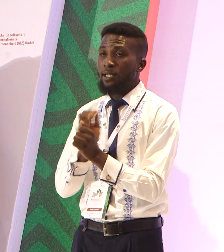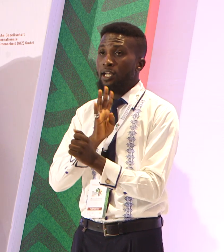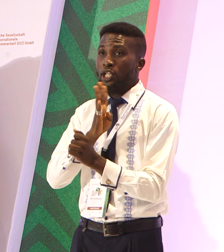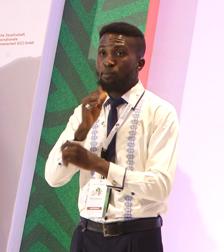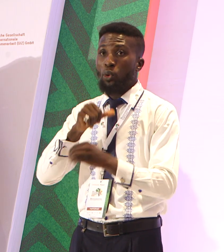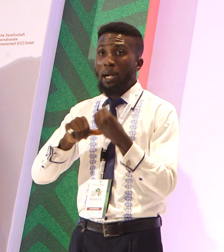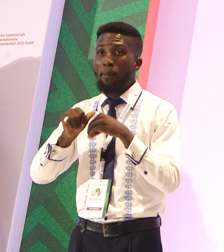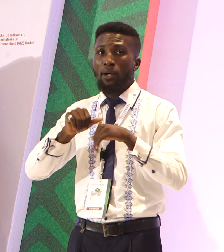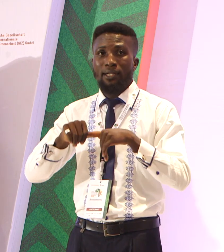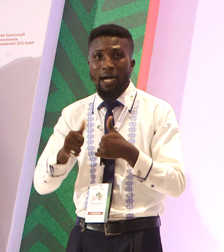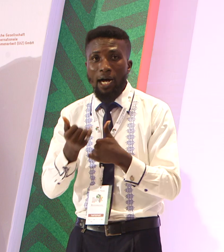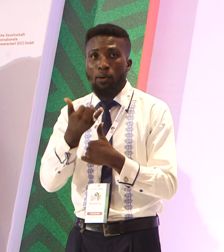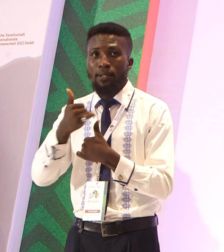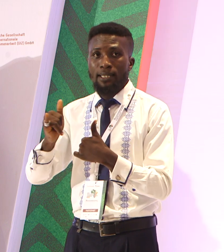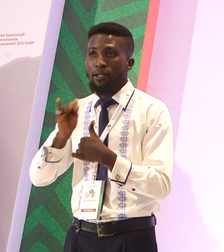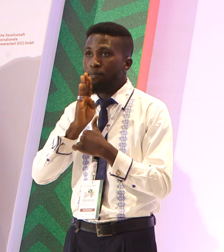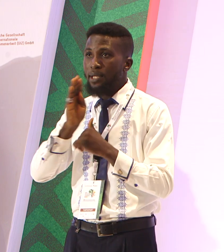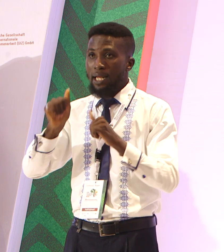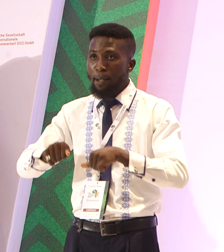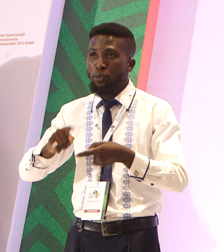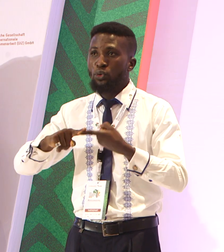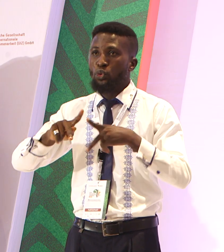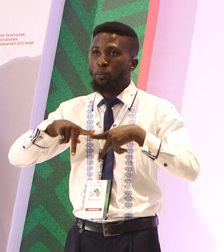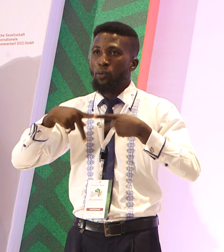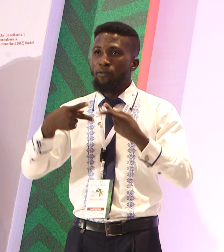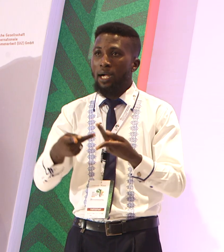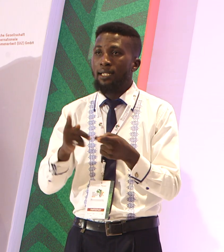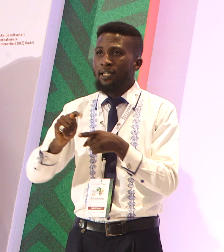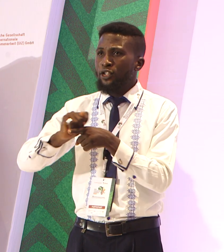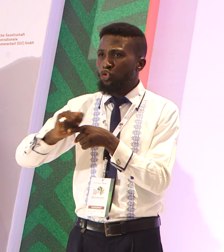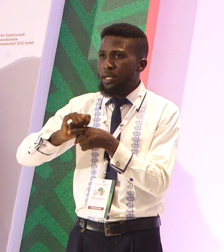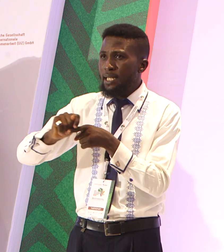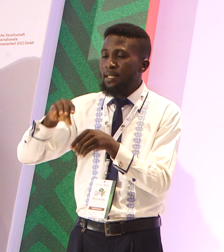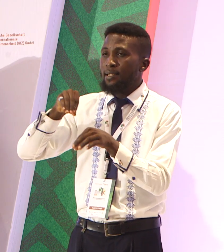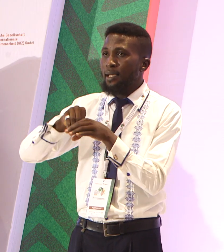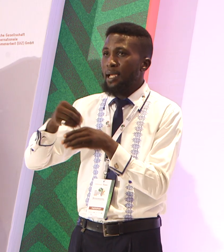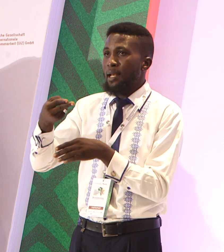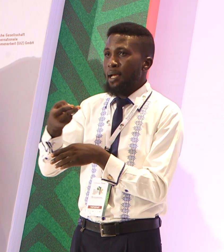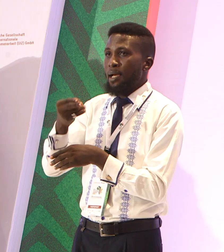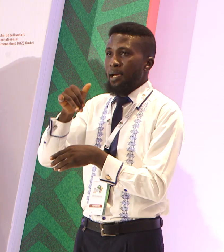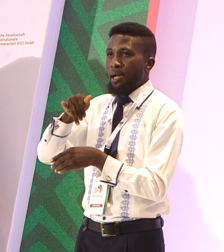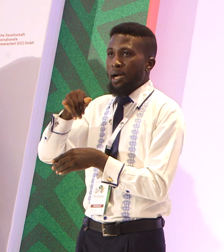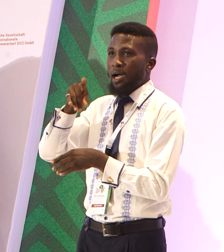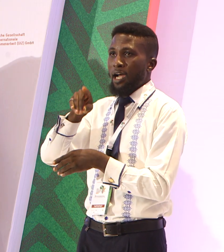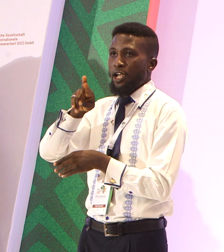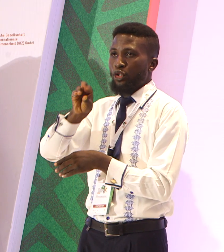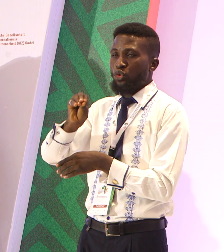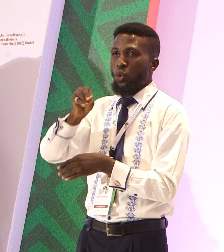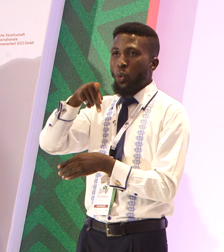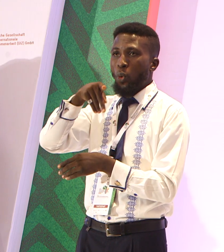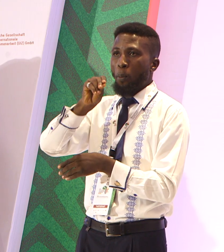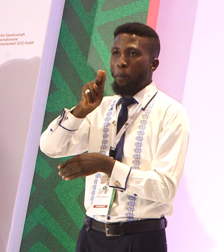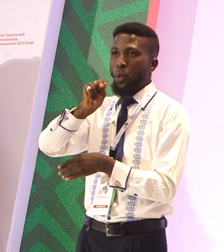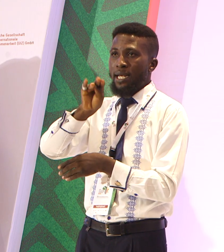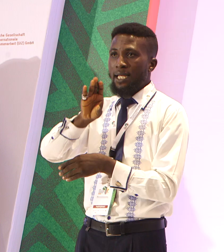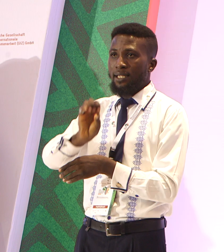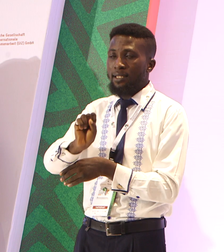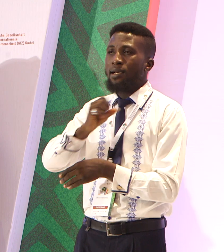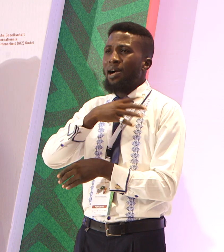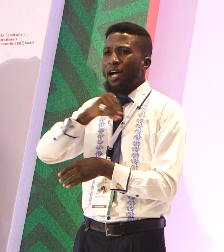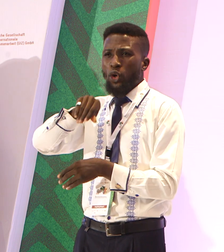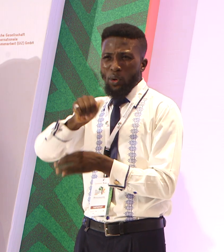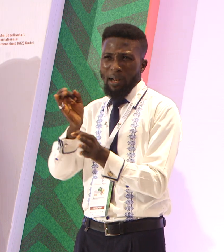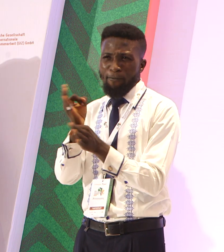they've been able to provide trainings in hydroponics, aeroponics, and other form of soil-less farming